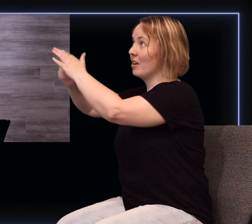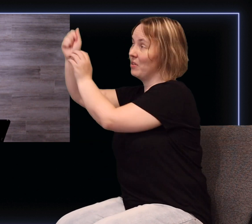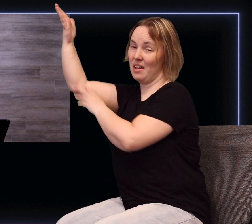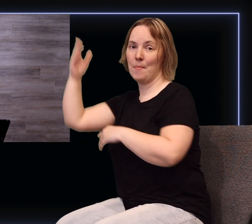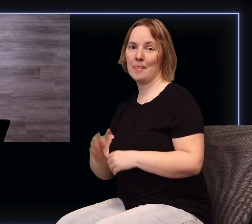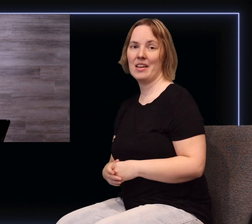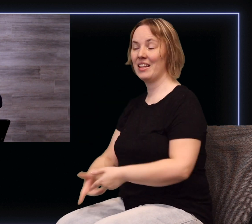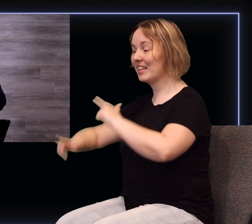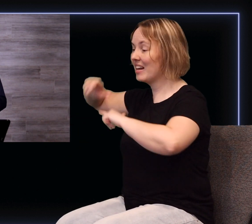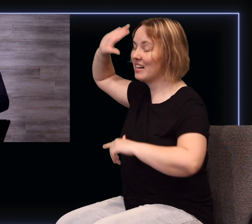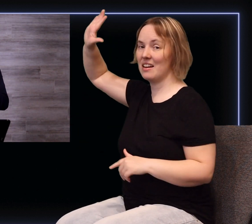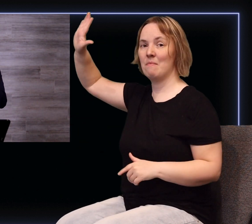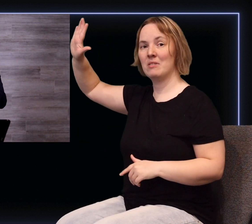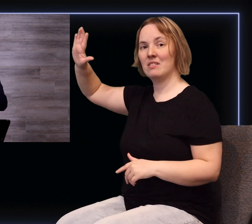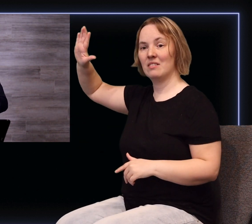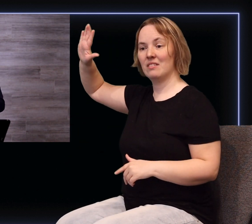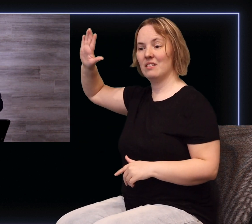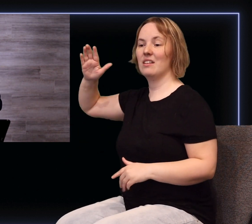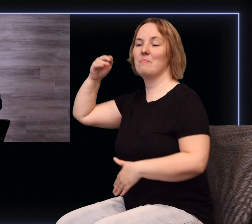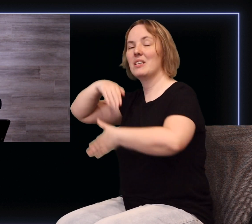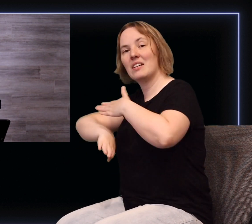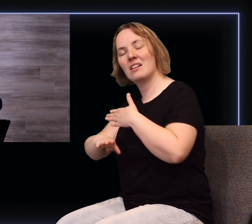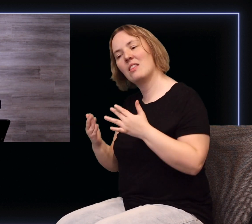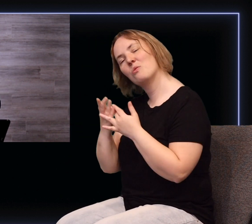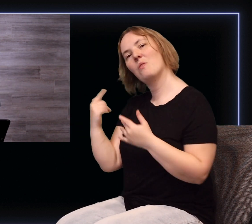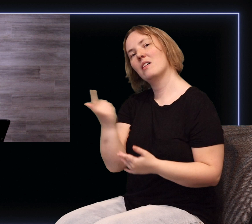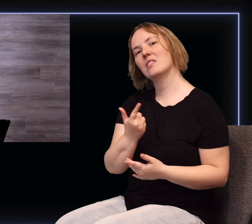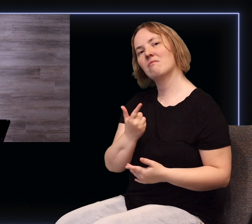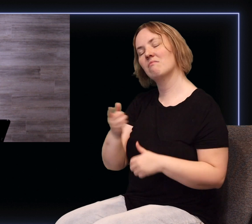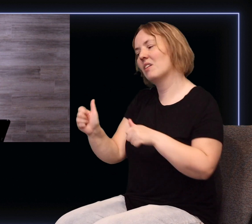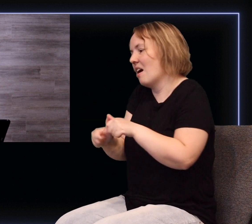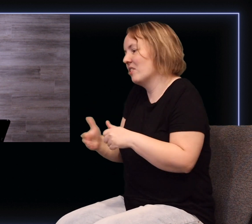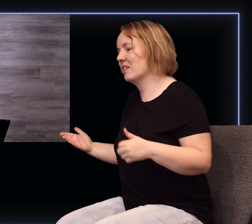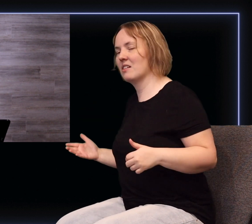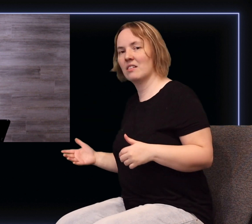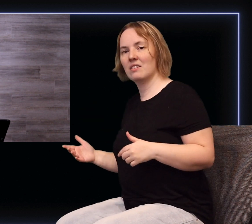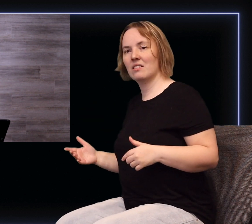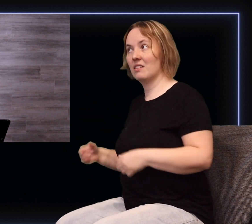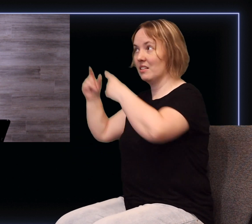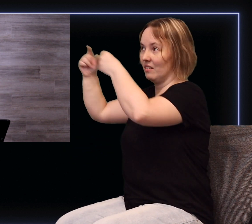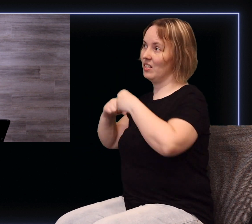to be in and through us everything that he's gifted us to be and to know. And then finally